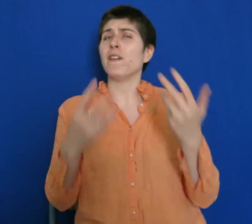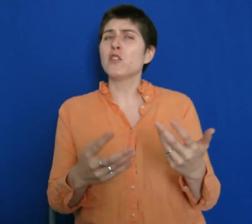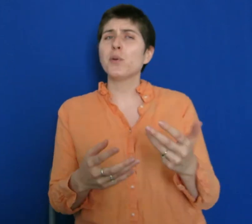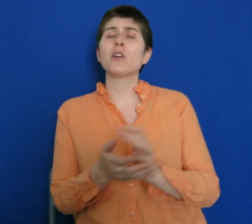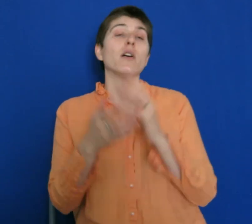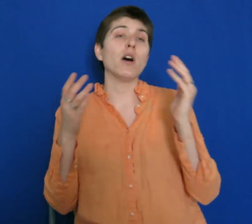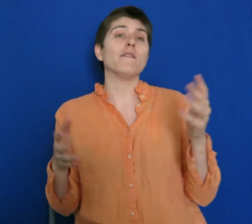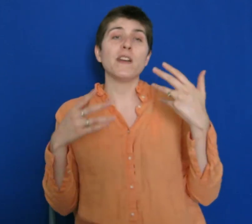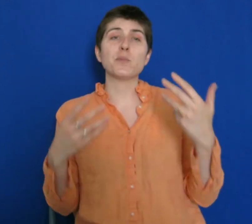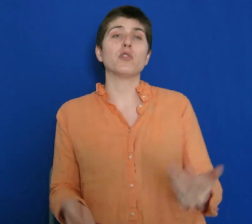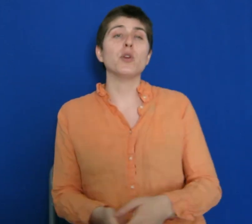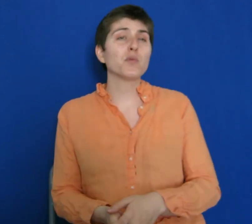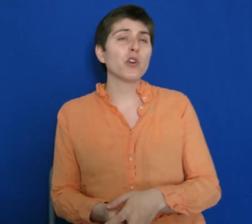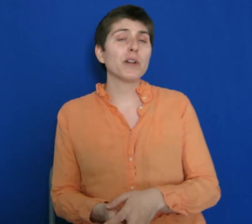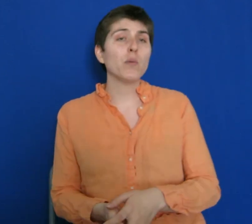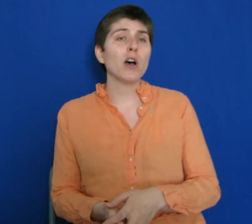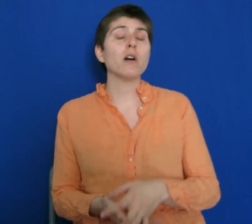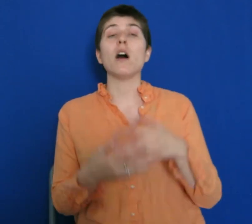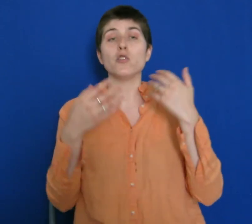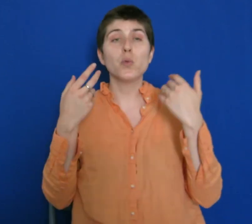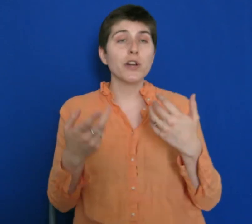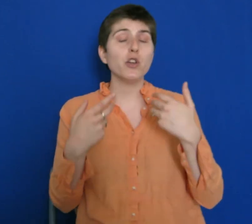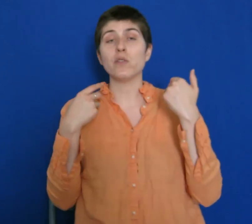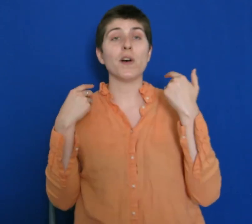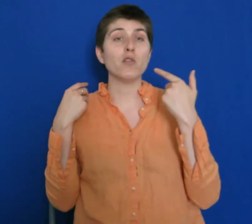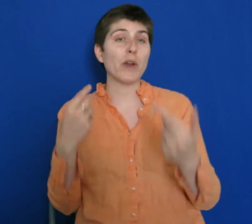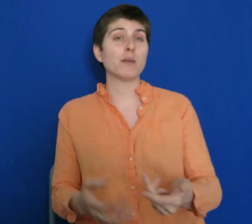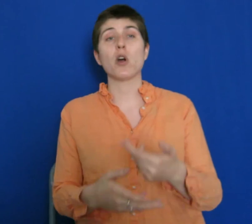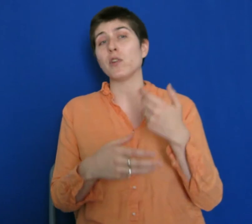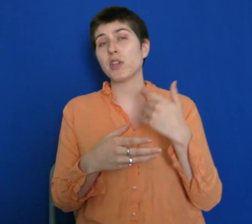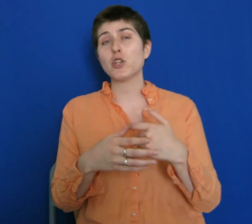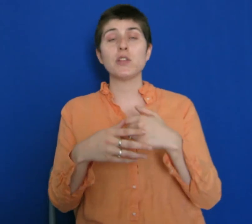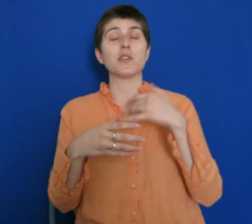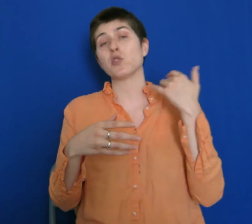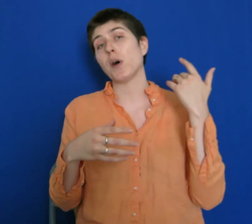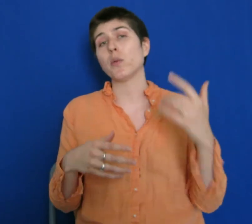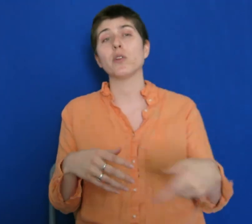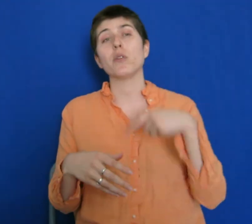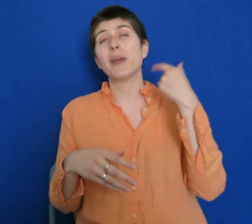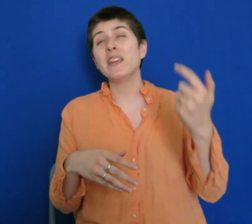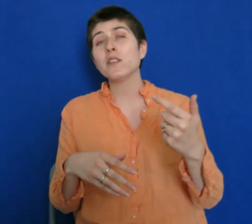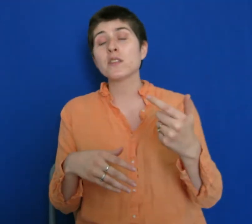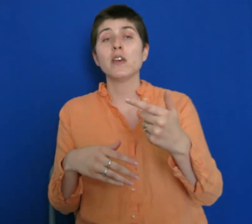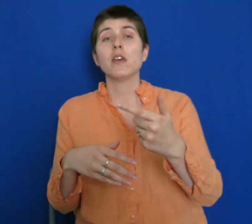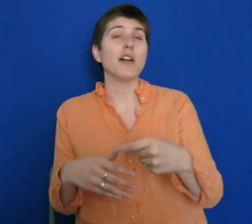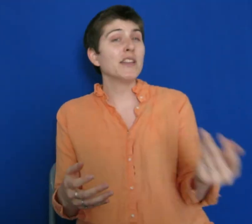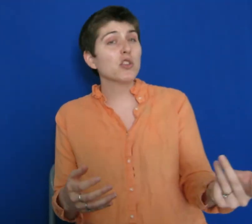Facebook, Facebook groups work really well. On Twitter, you can find random conversations and respond with your own opinions. On Instagram,